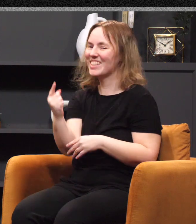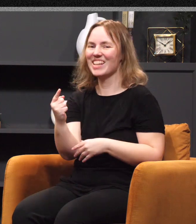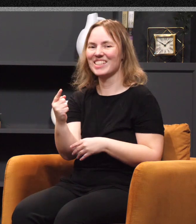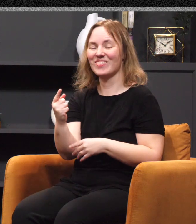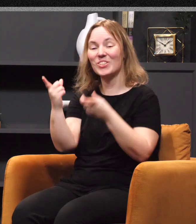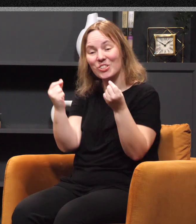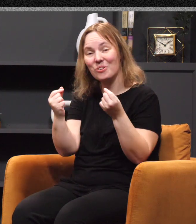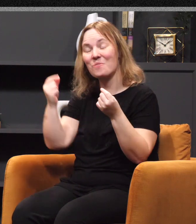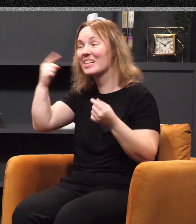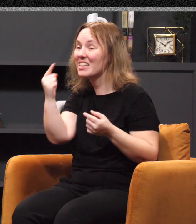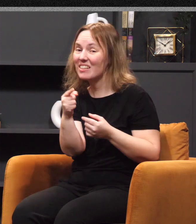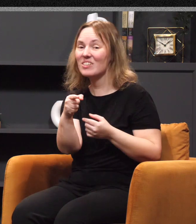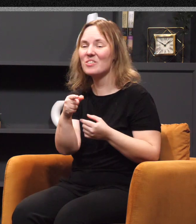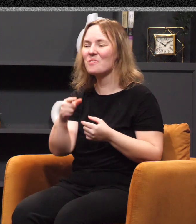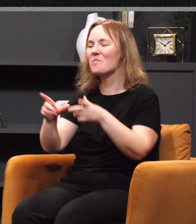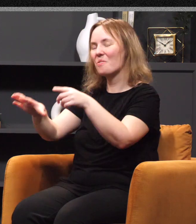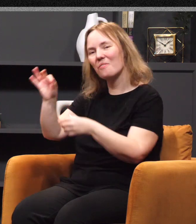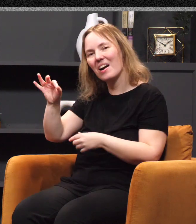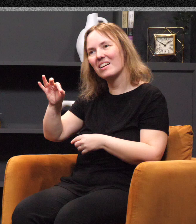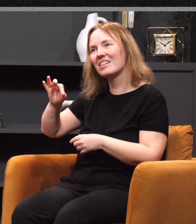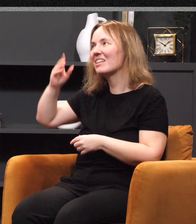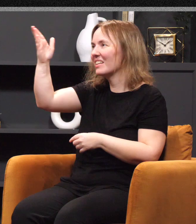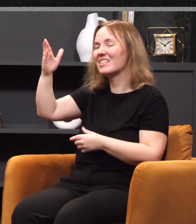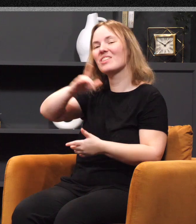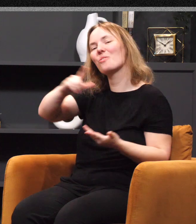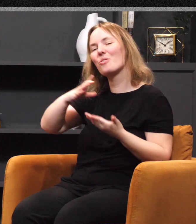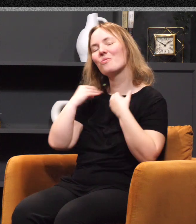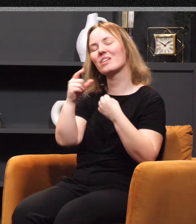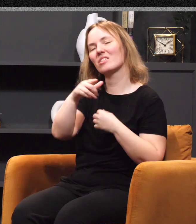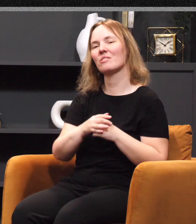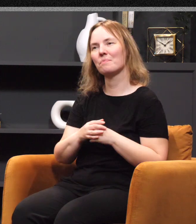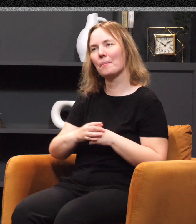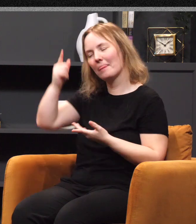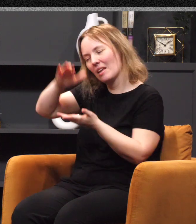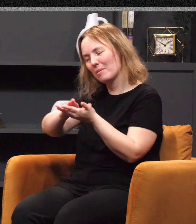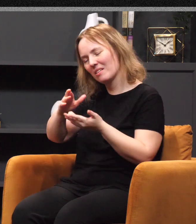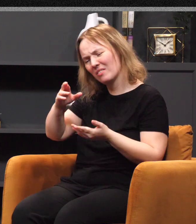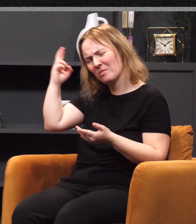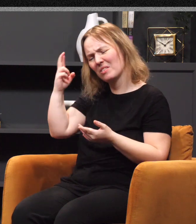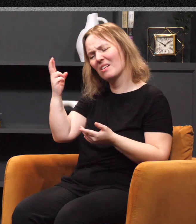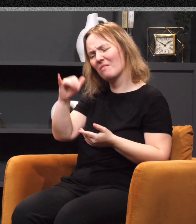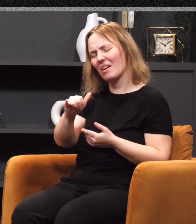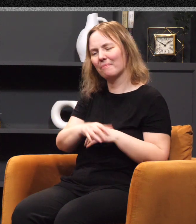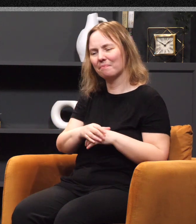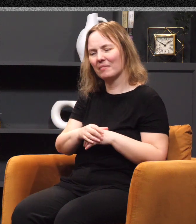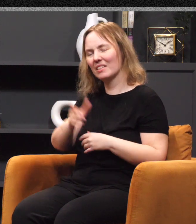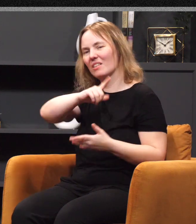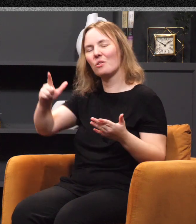you to do, you'll discover, I am the Lord who heals you. And I believe the reason for that is because the Lord was addressing